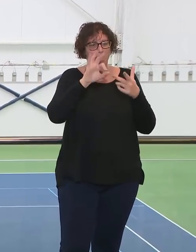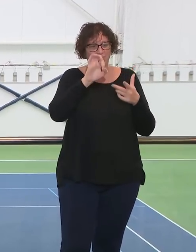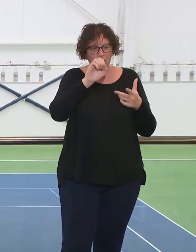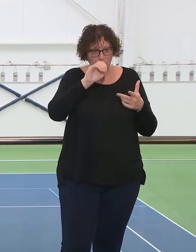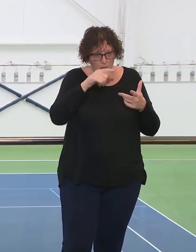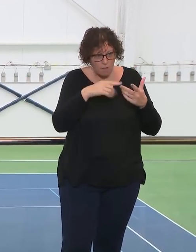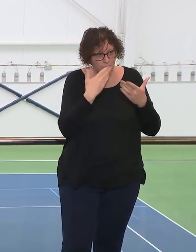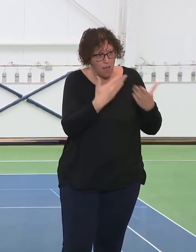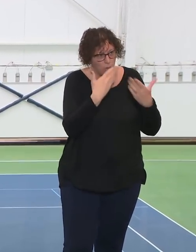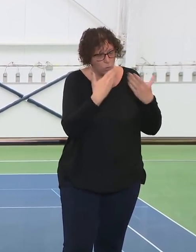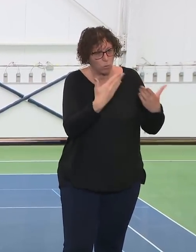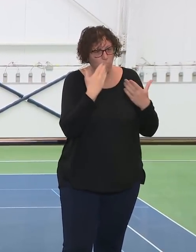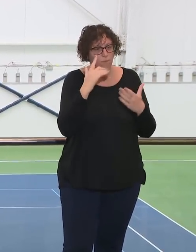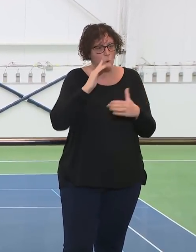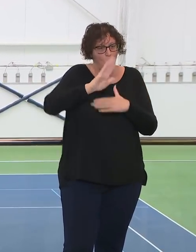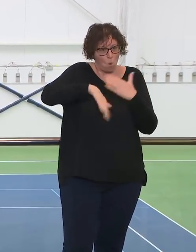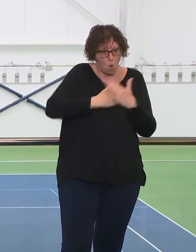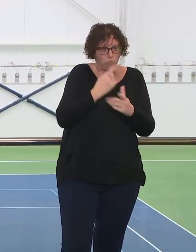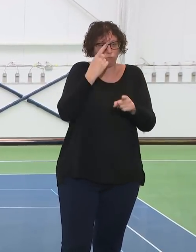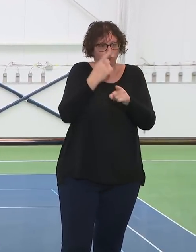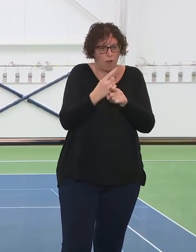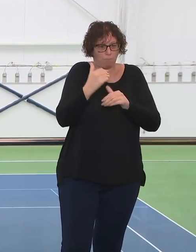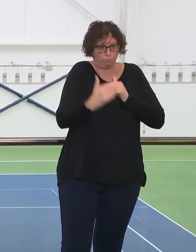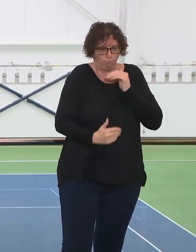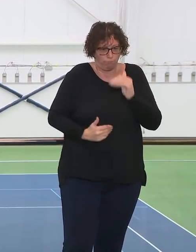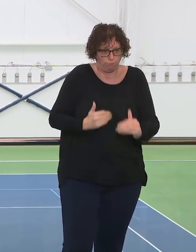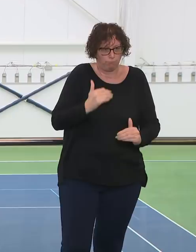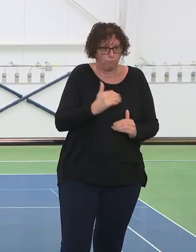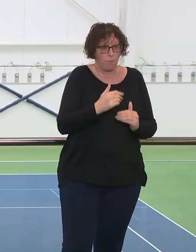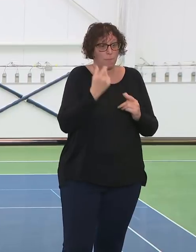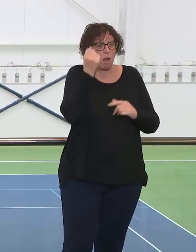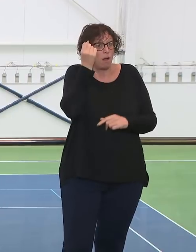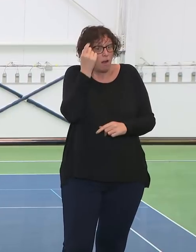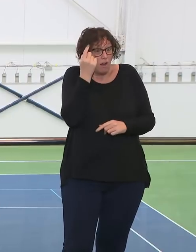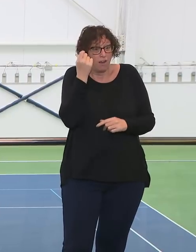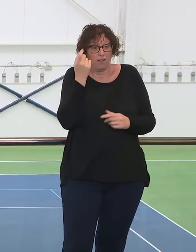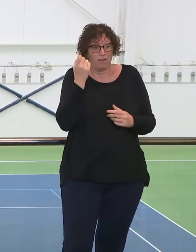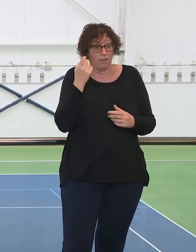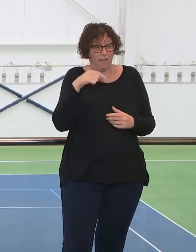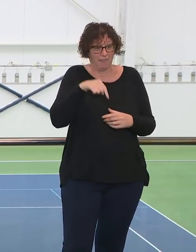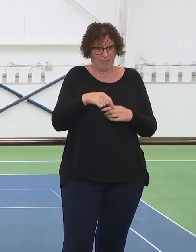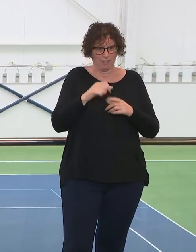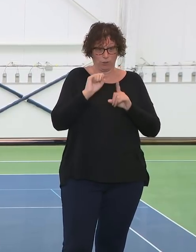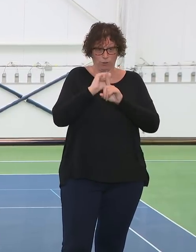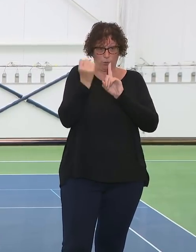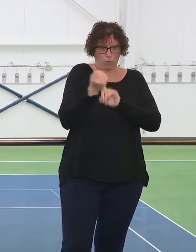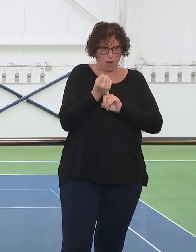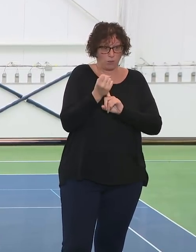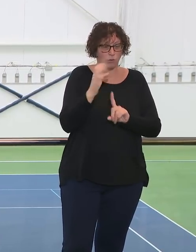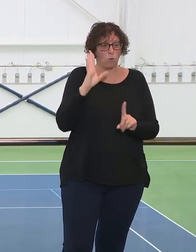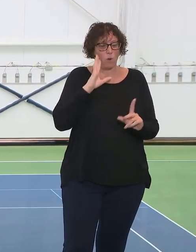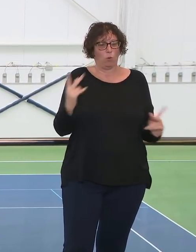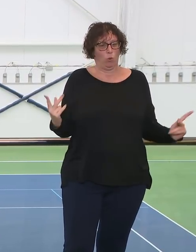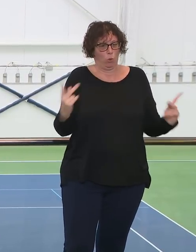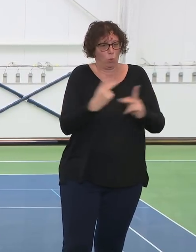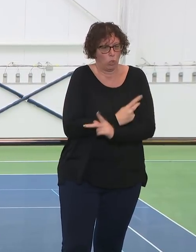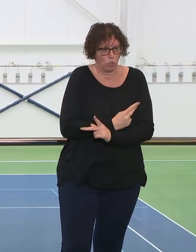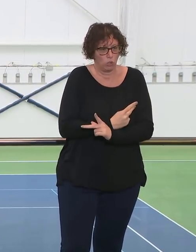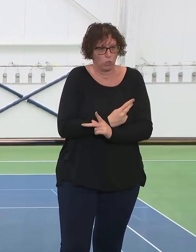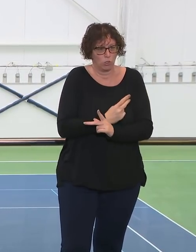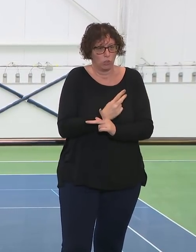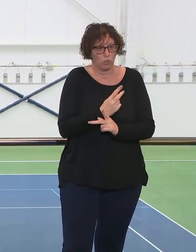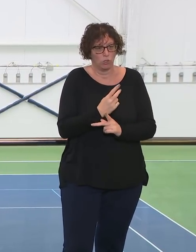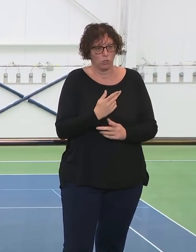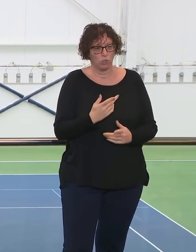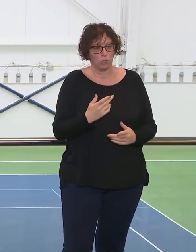is still the calm before the storm. And so the request I made directly to the President and other top officials of the administration for 1,000